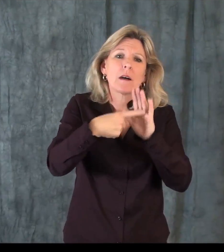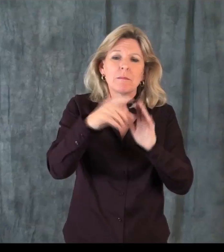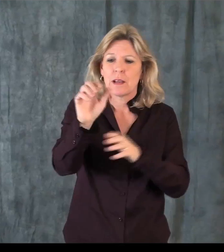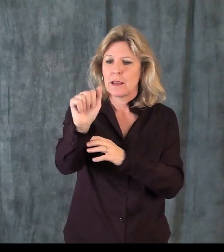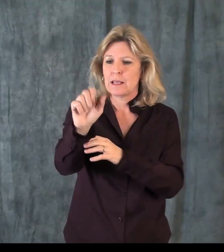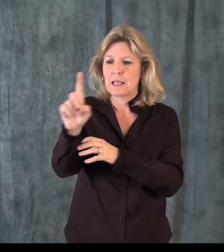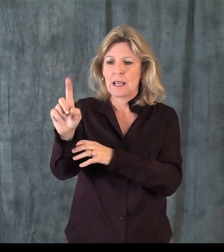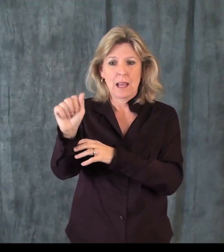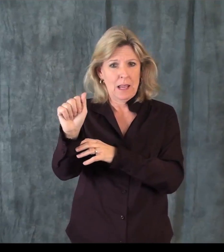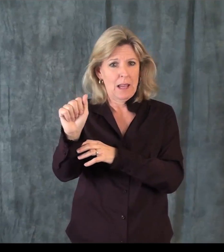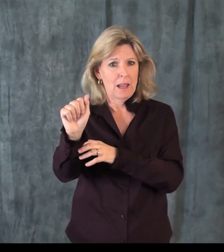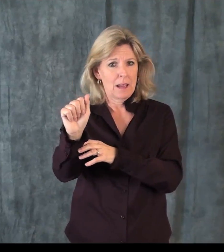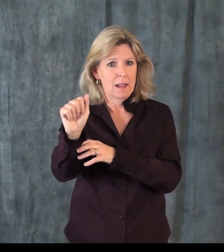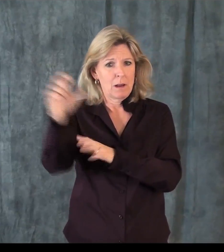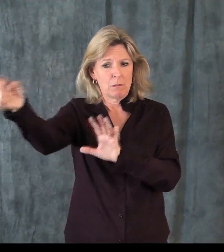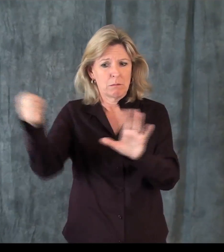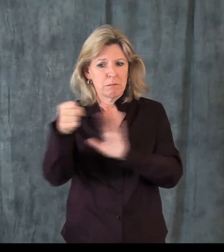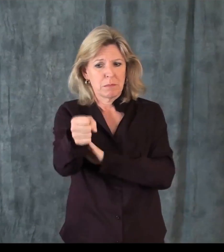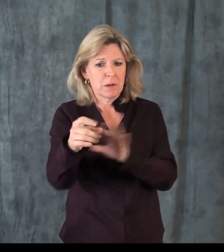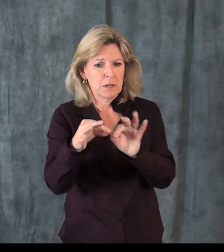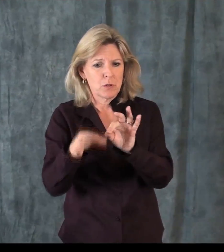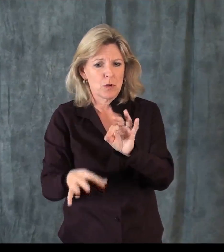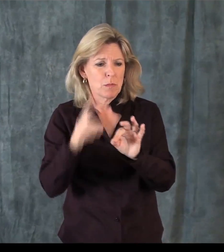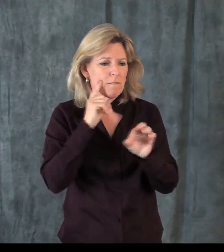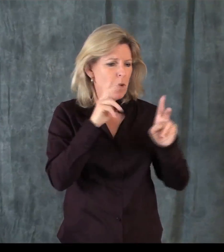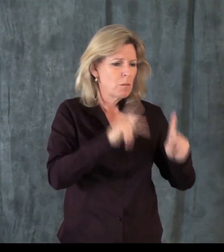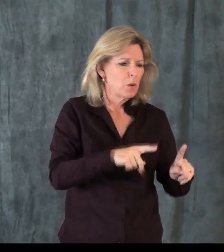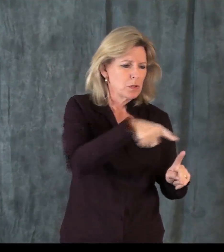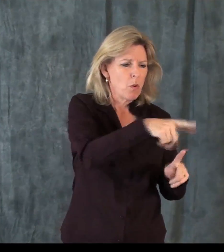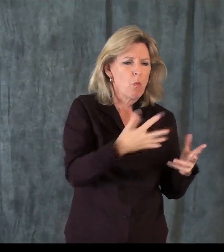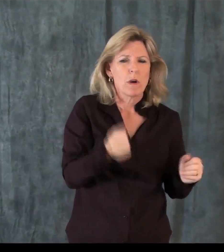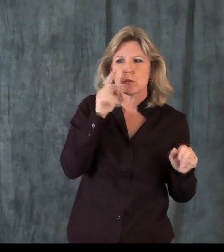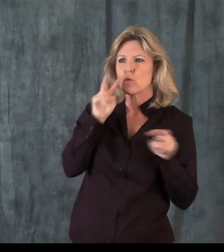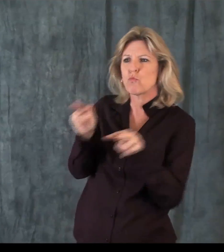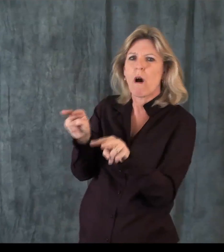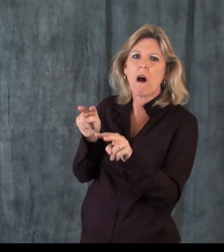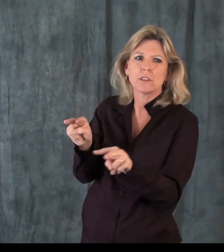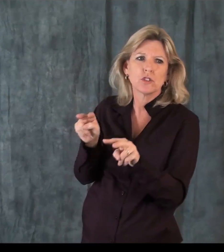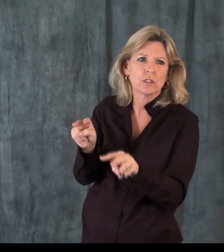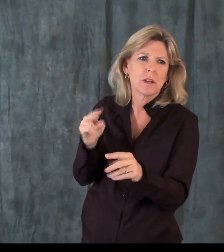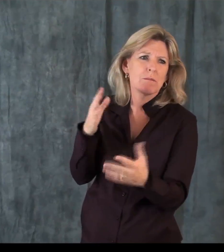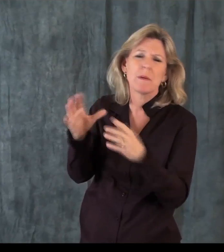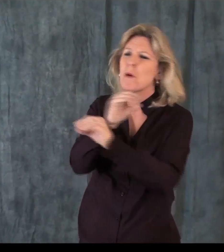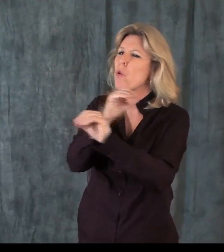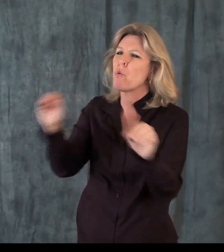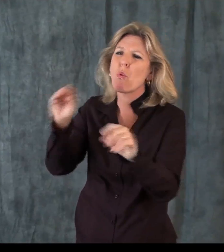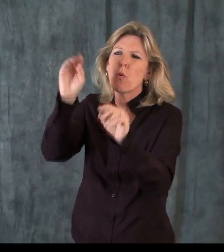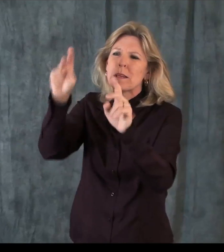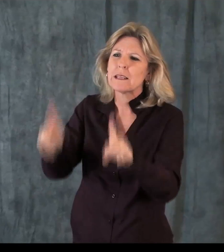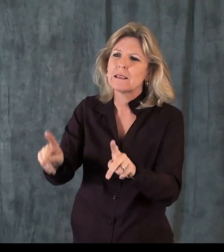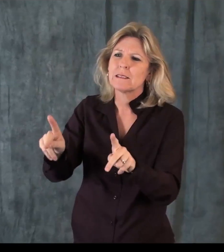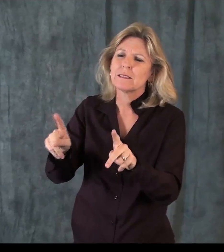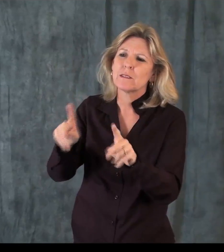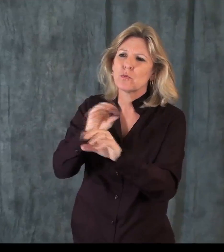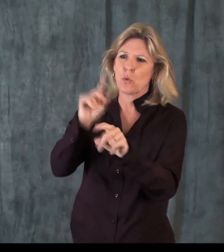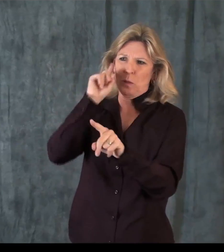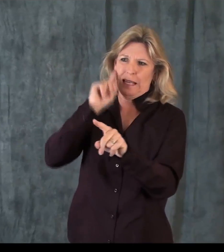We also did note that sometimes as a result of the ADA interpreters are brought in for individuals who are observing the courtroom proceeding.